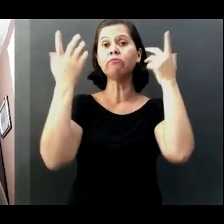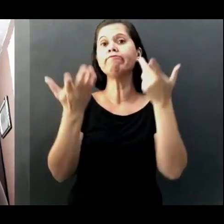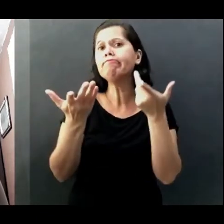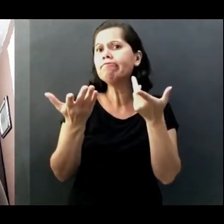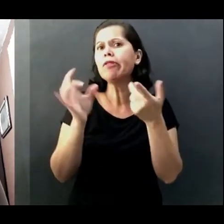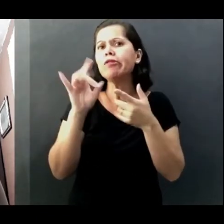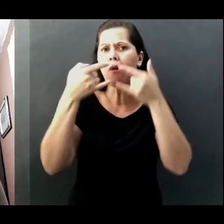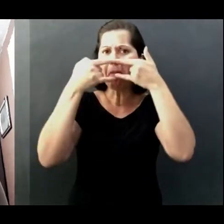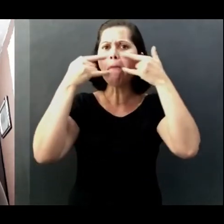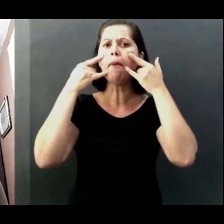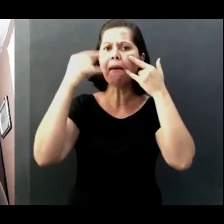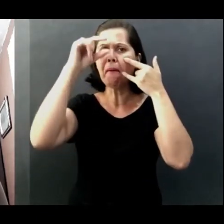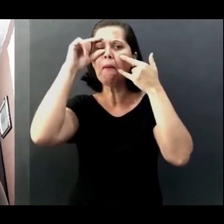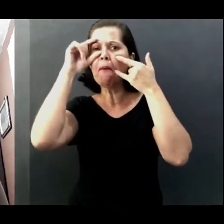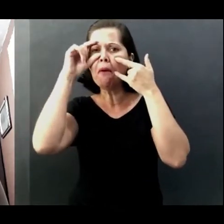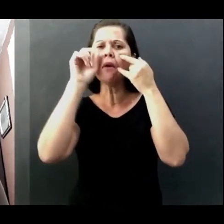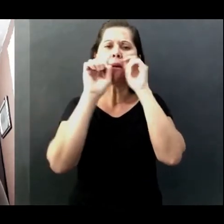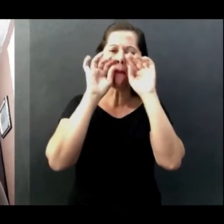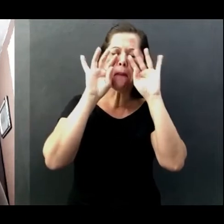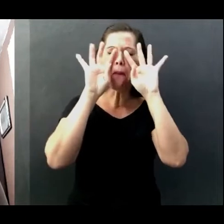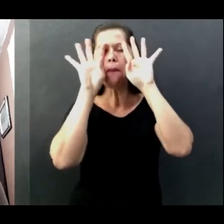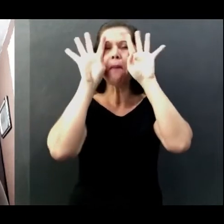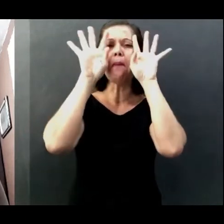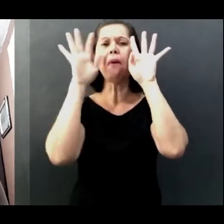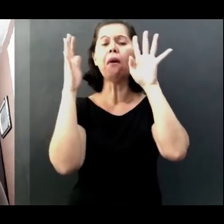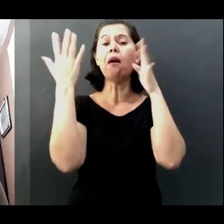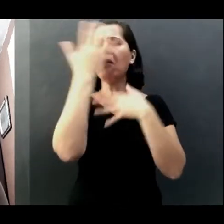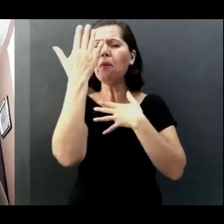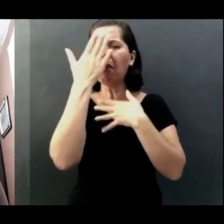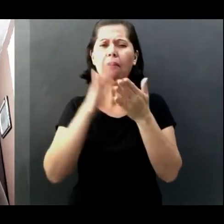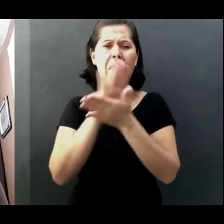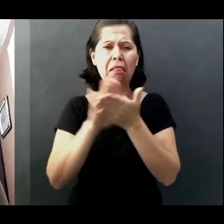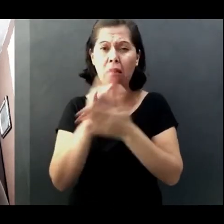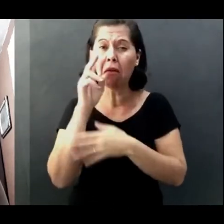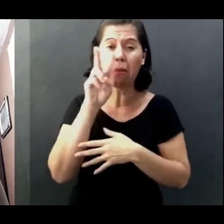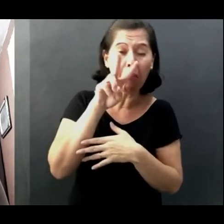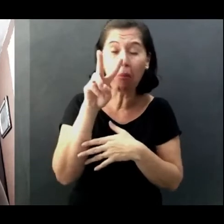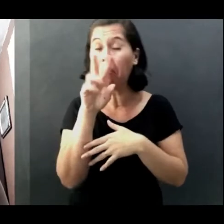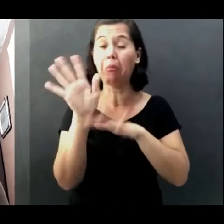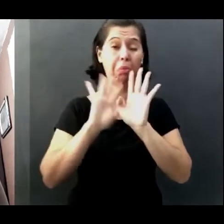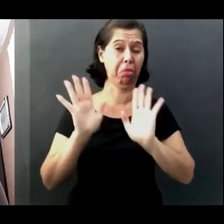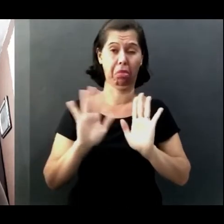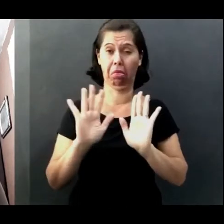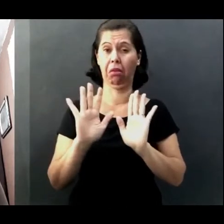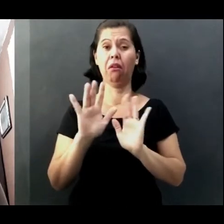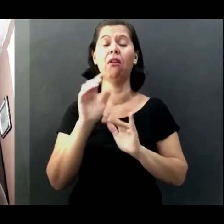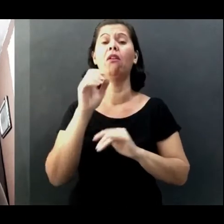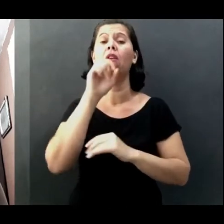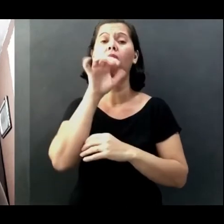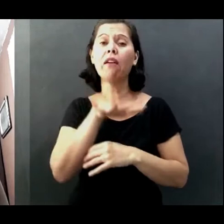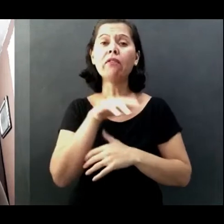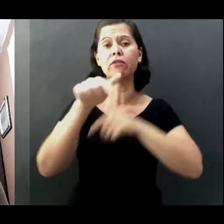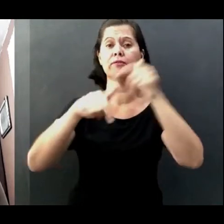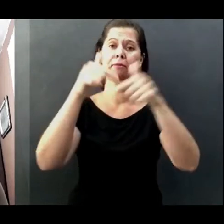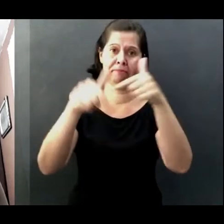they get fogged up and you can't see anything. You can't work like that. So I got some tips. Some of them